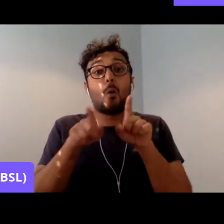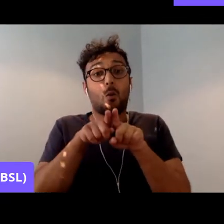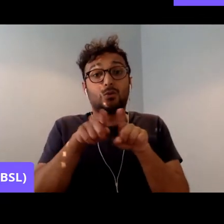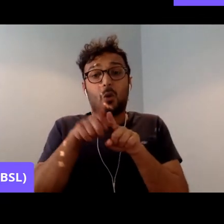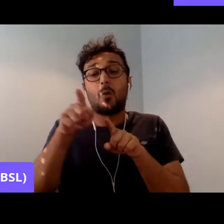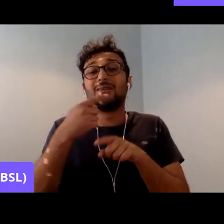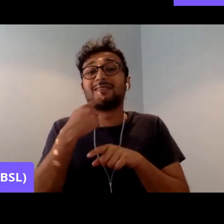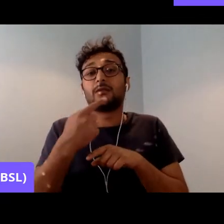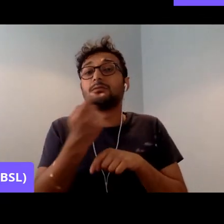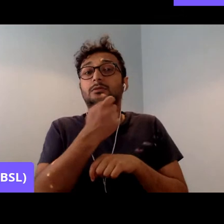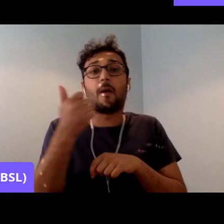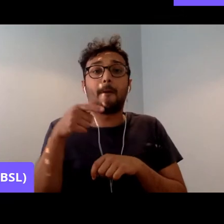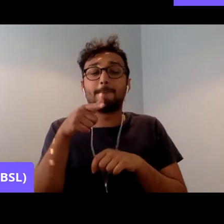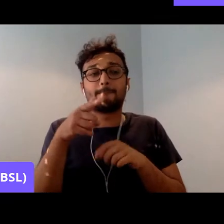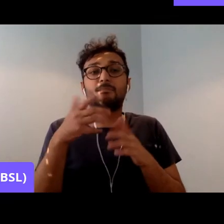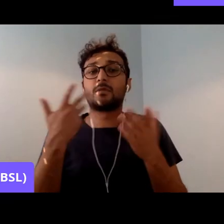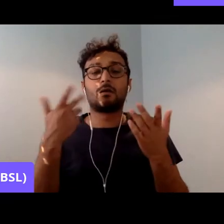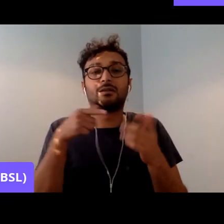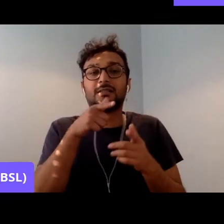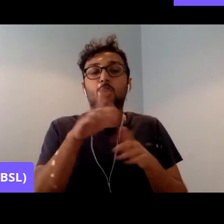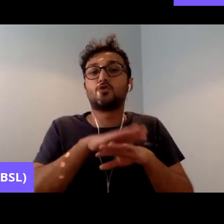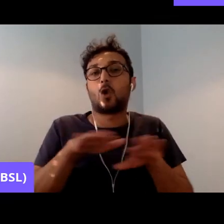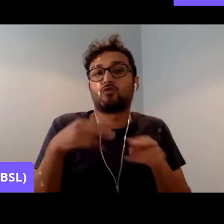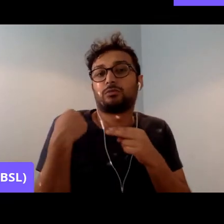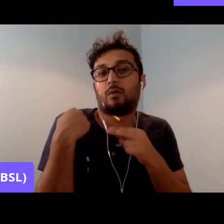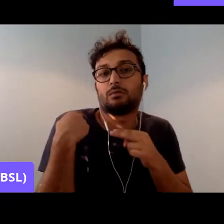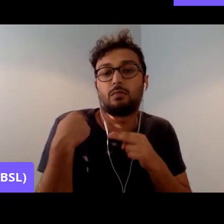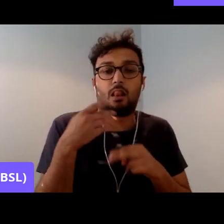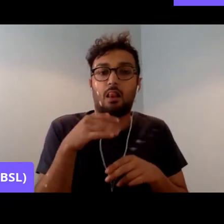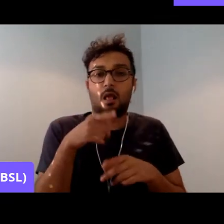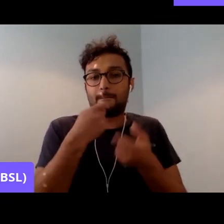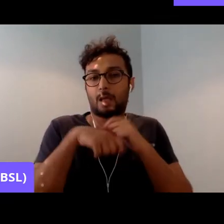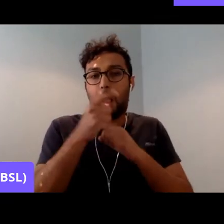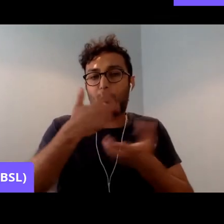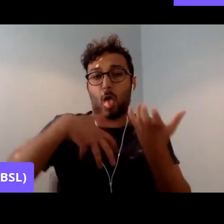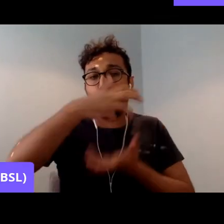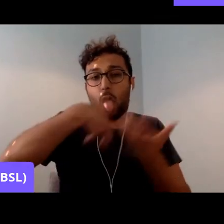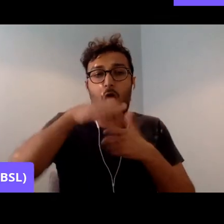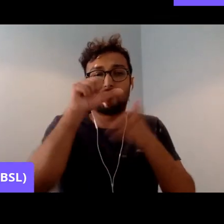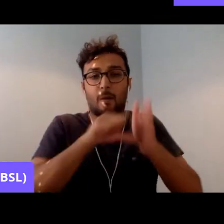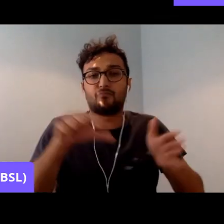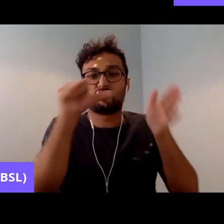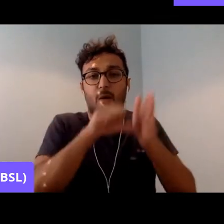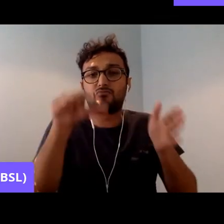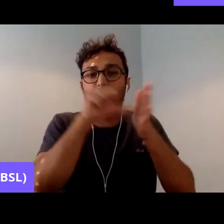were creating problems, and that they were undermining the union.